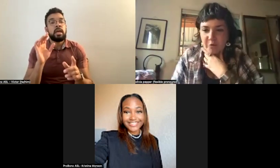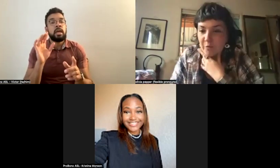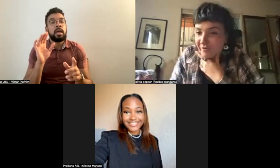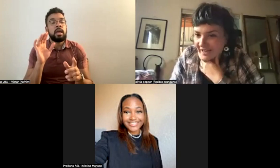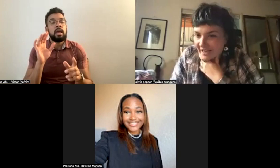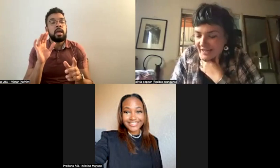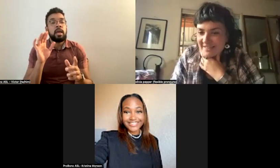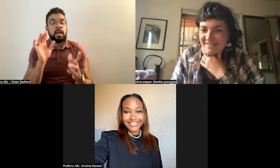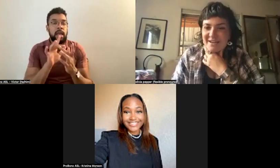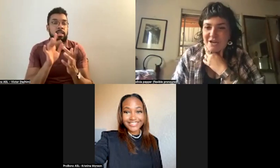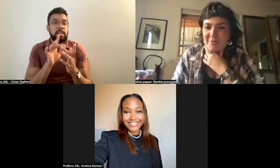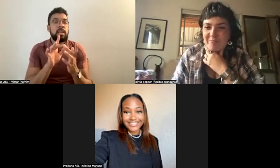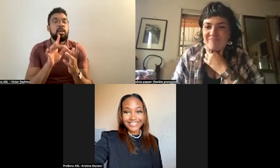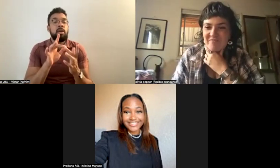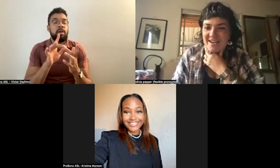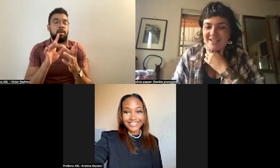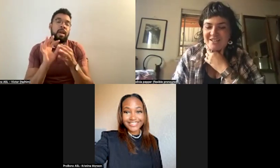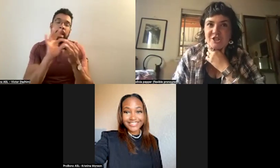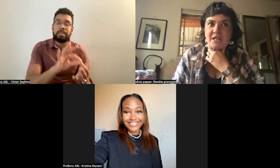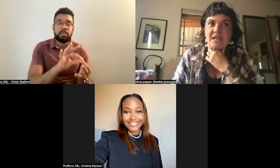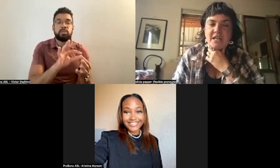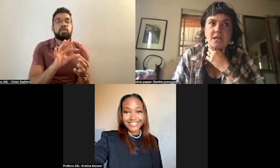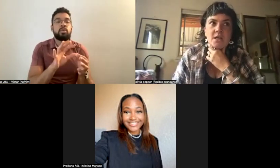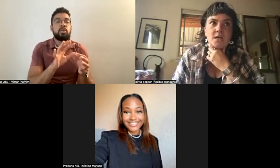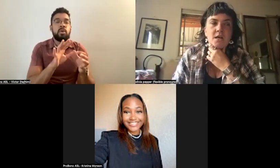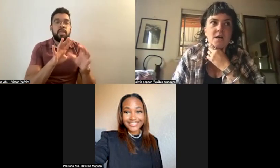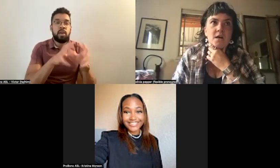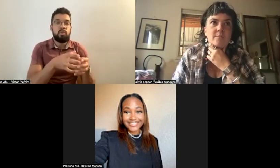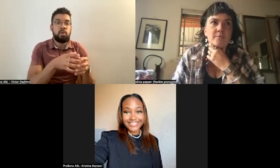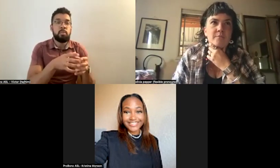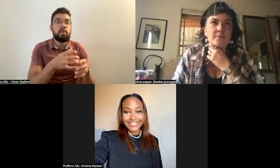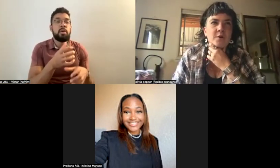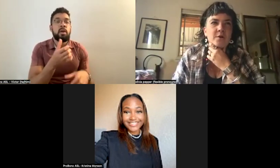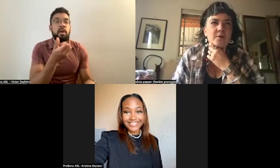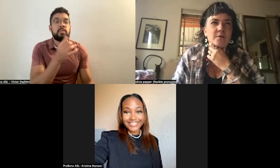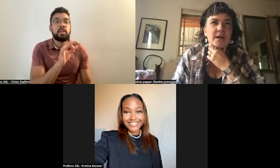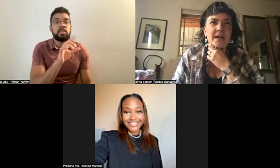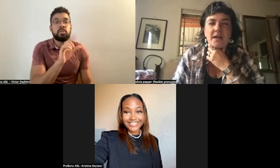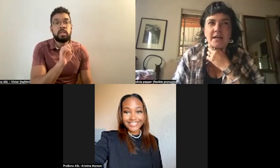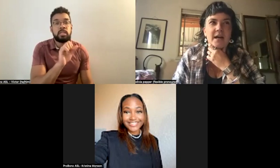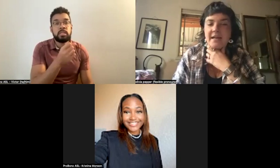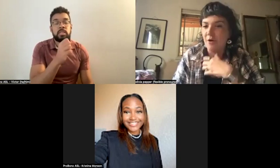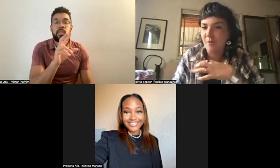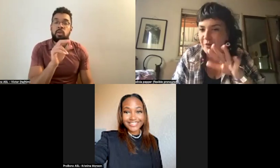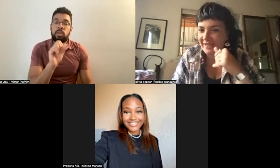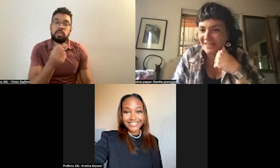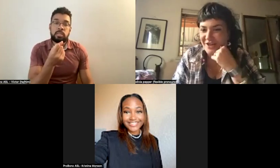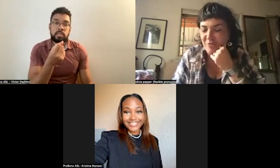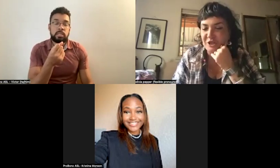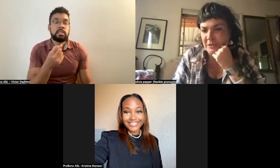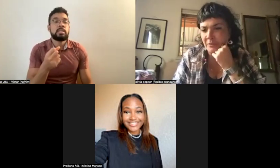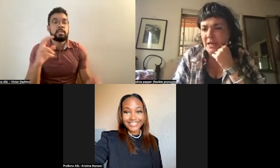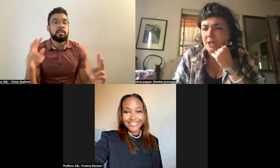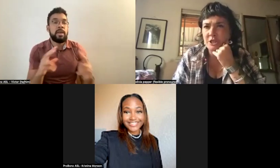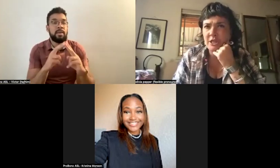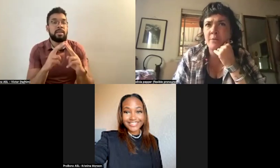Abramovic. Um, yeah, she, um, I, yeah, I can't remember the connection now,